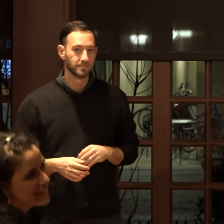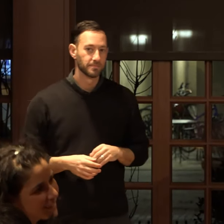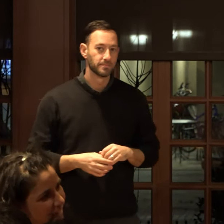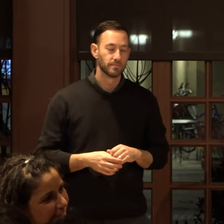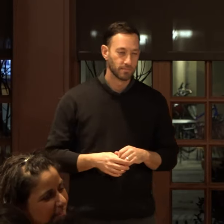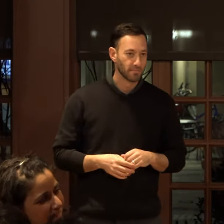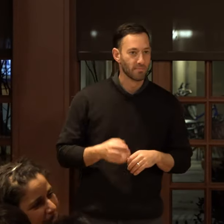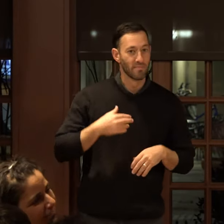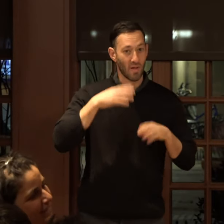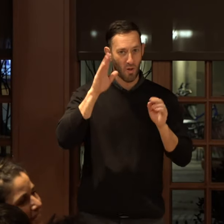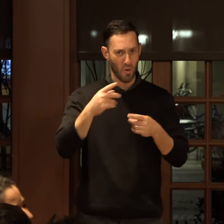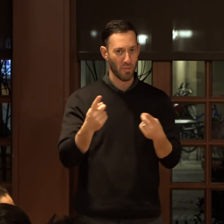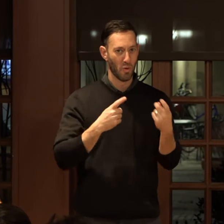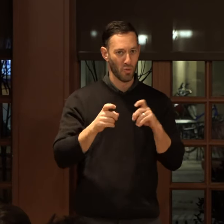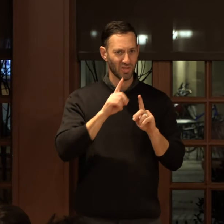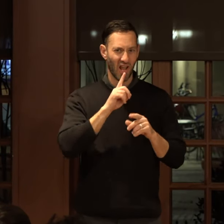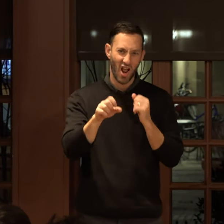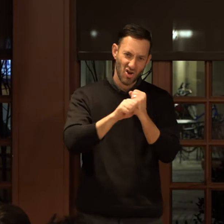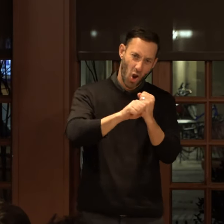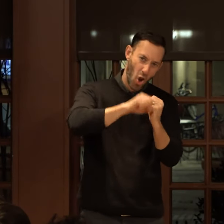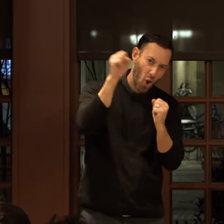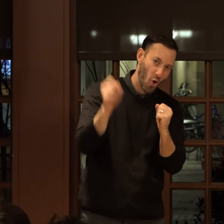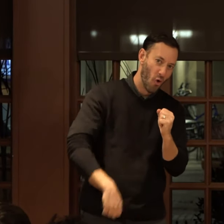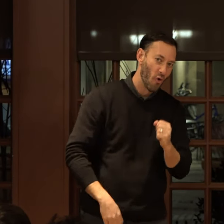I hope the Q&A is real long.